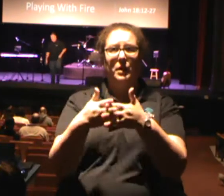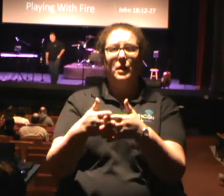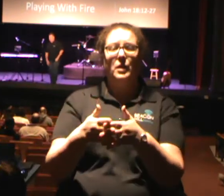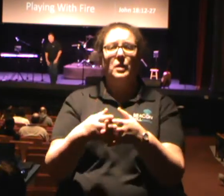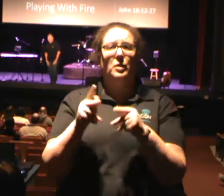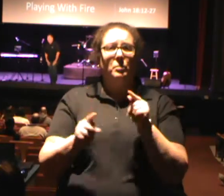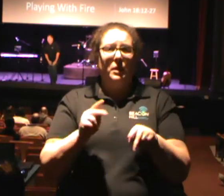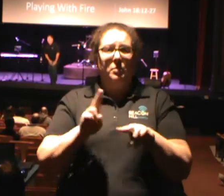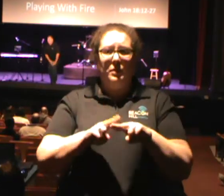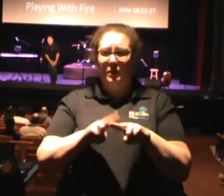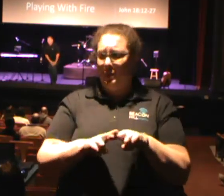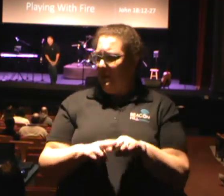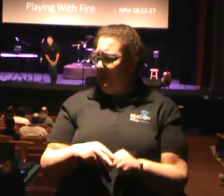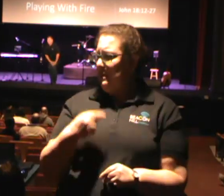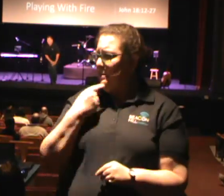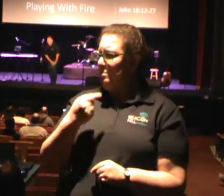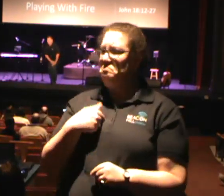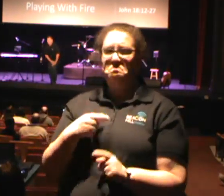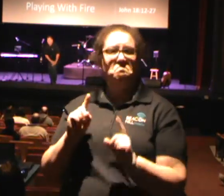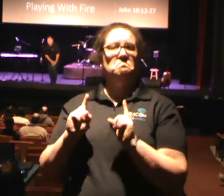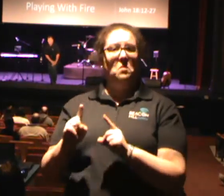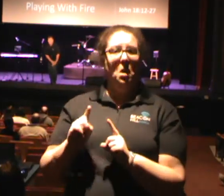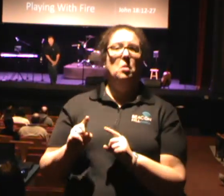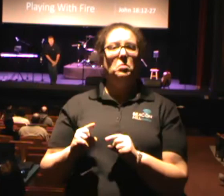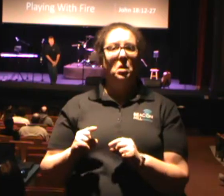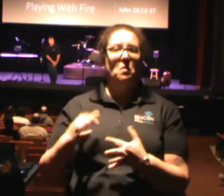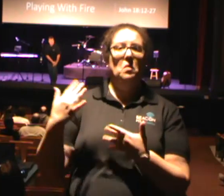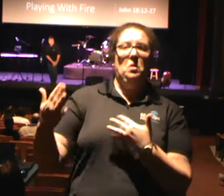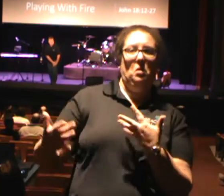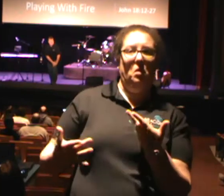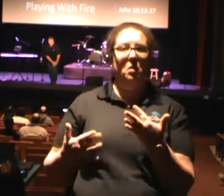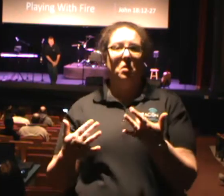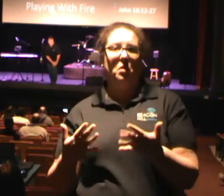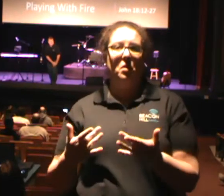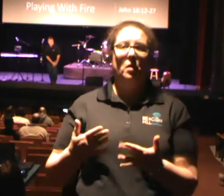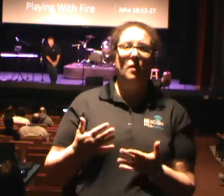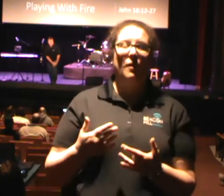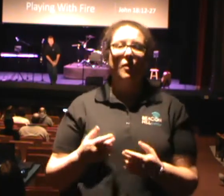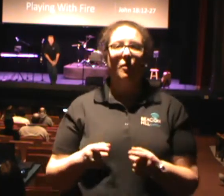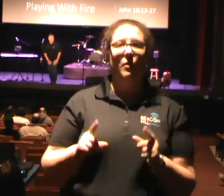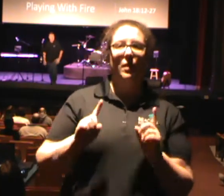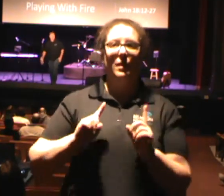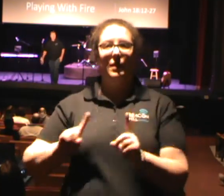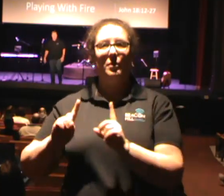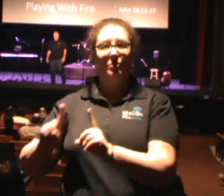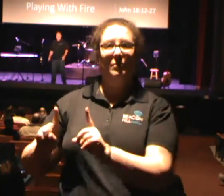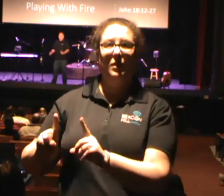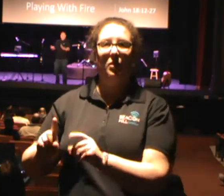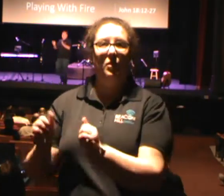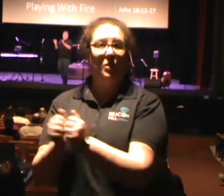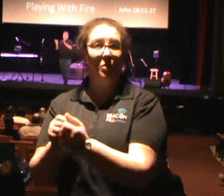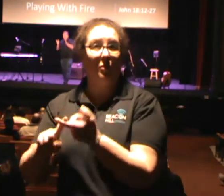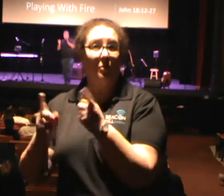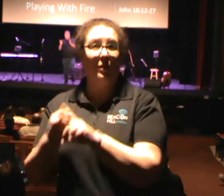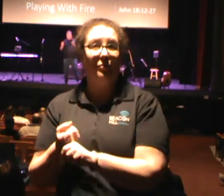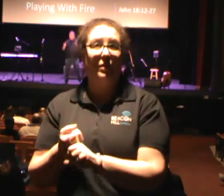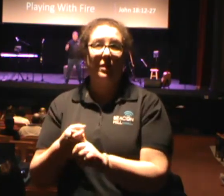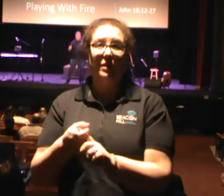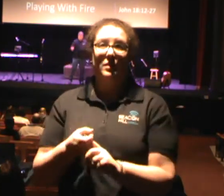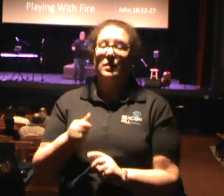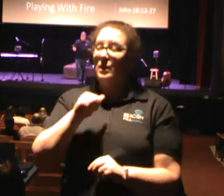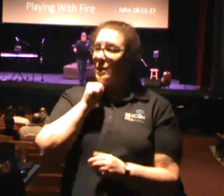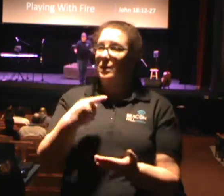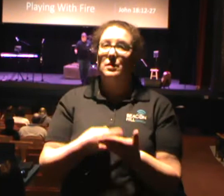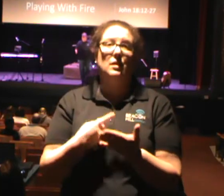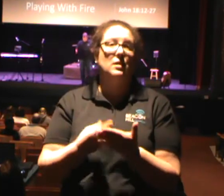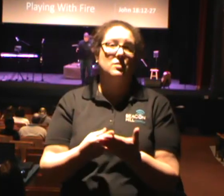and go, you know what? I'm going to hell and I'm driving the bus with all my friends. Sin is not something to laugh about. It's something to repent